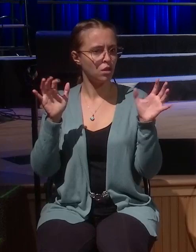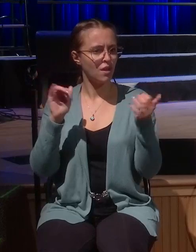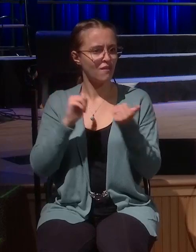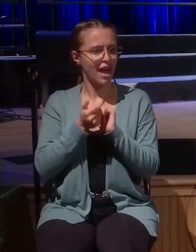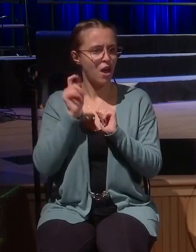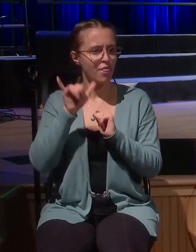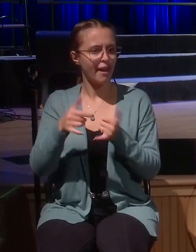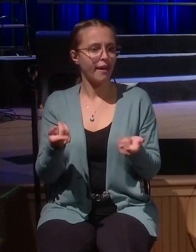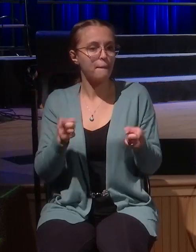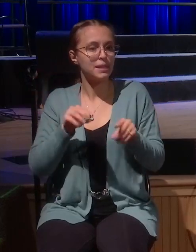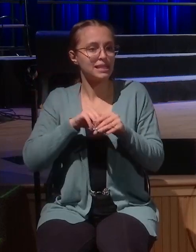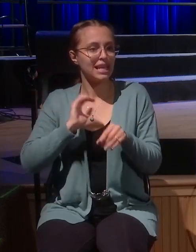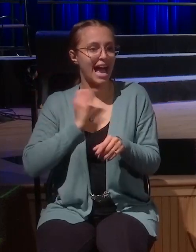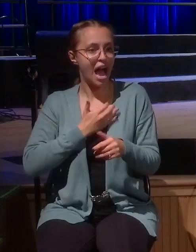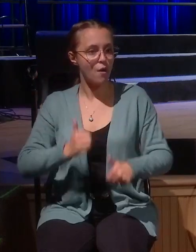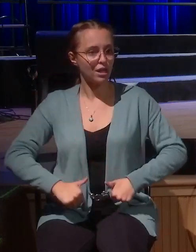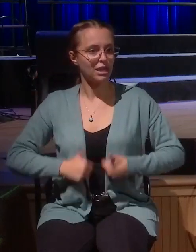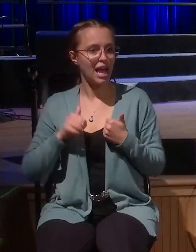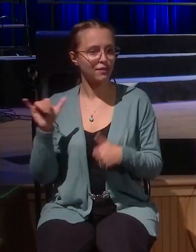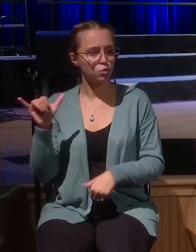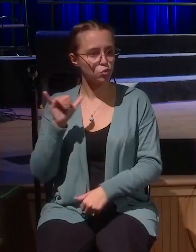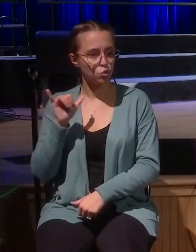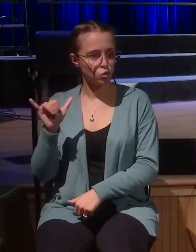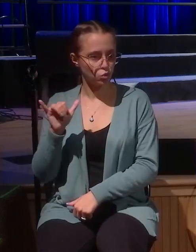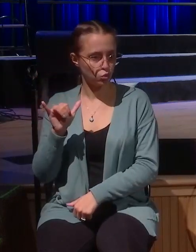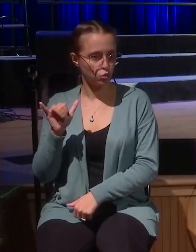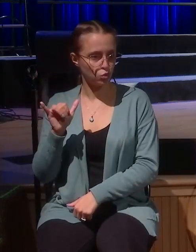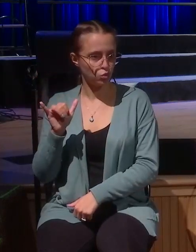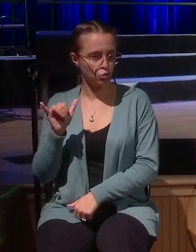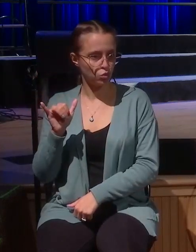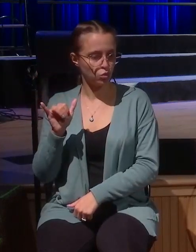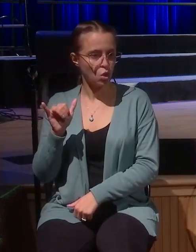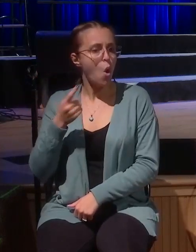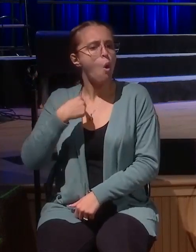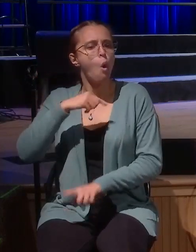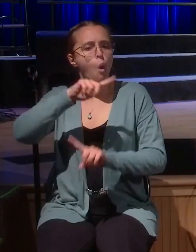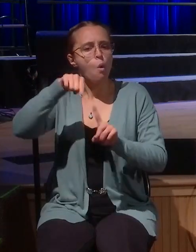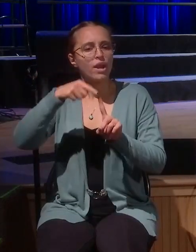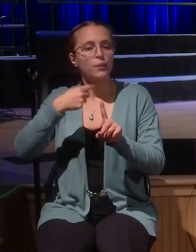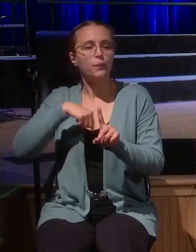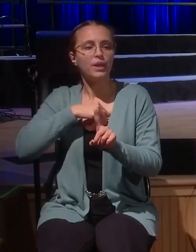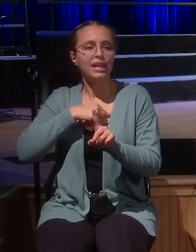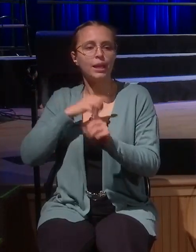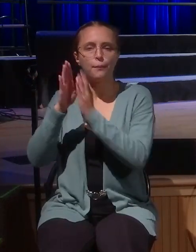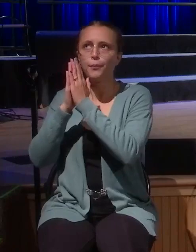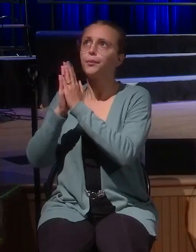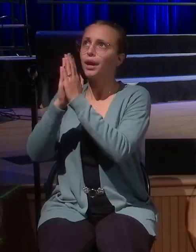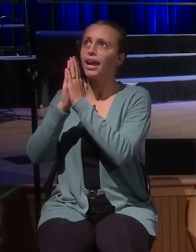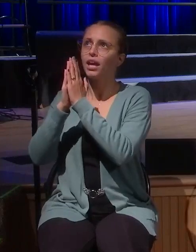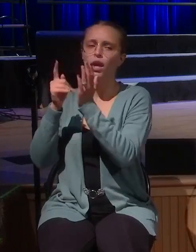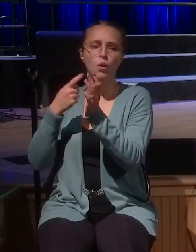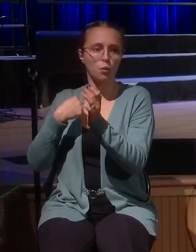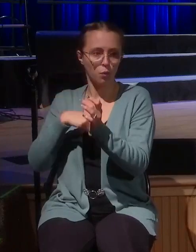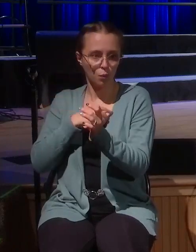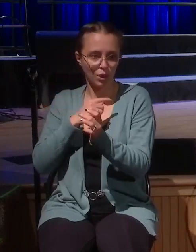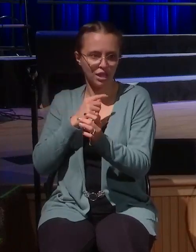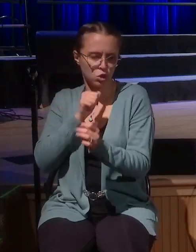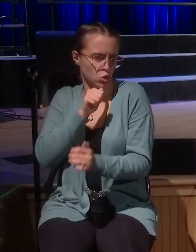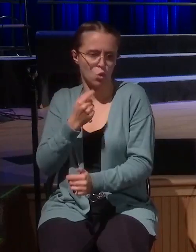we pray before God, we don't say, Lord, it's me, Christian Brouwer of, you don't know me, but I really need something from you, great and powerful